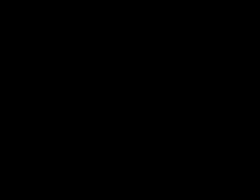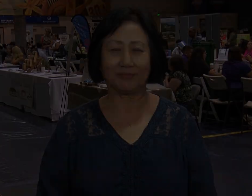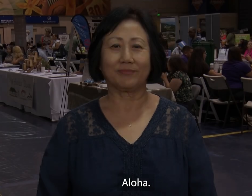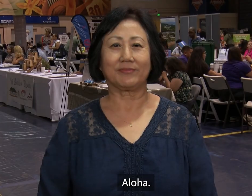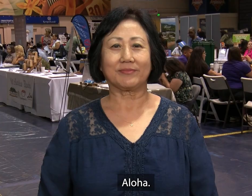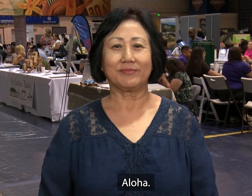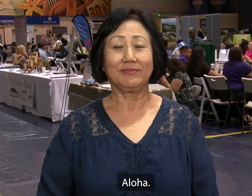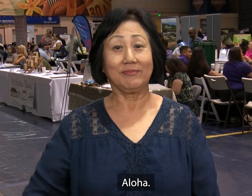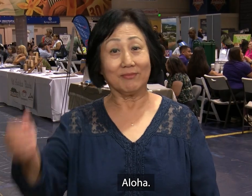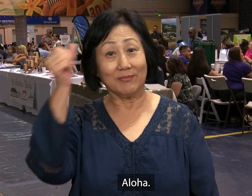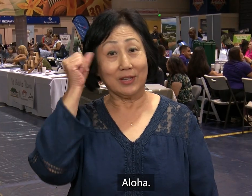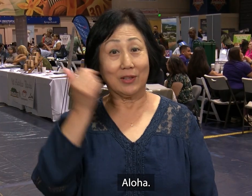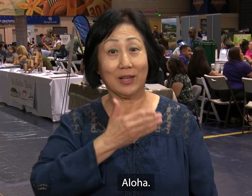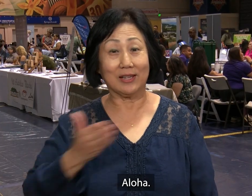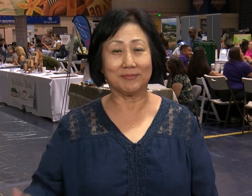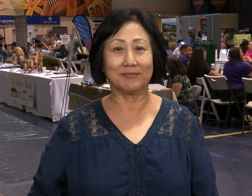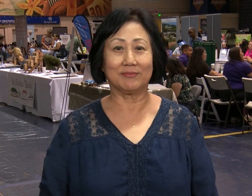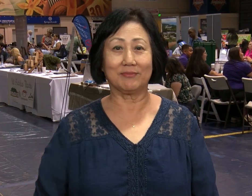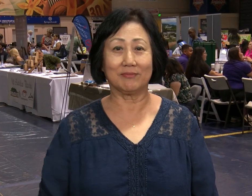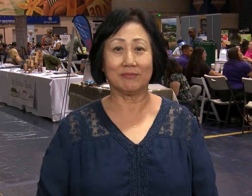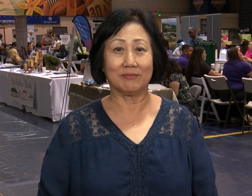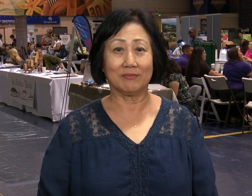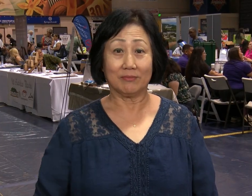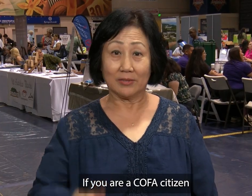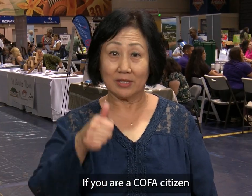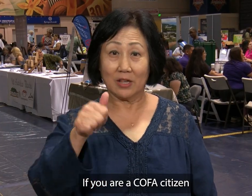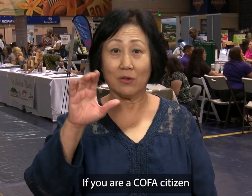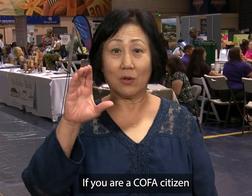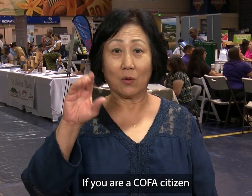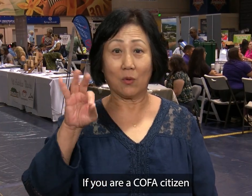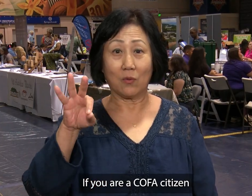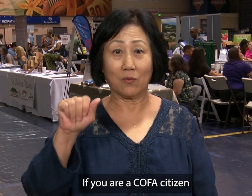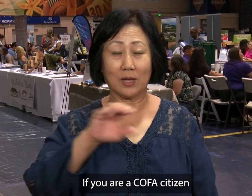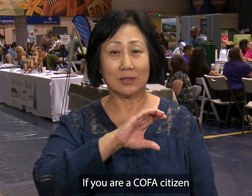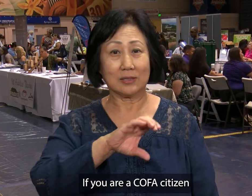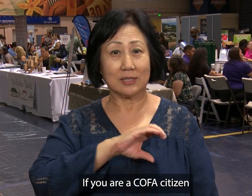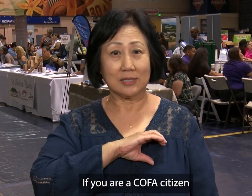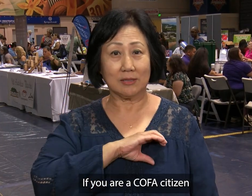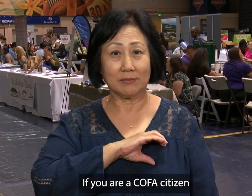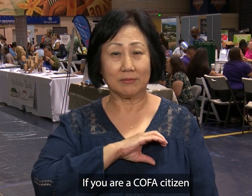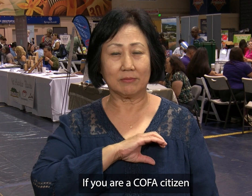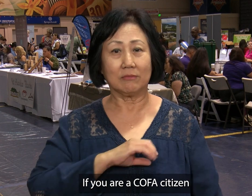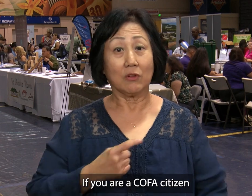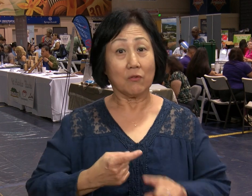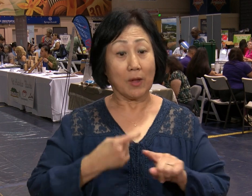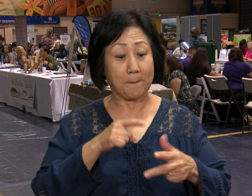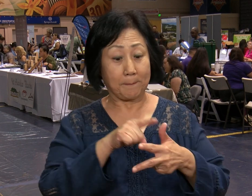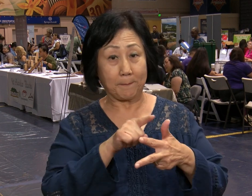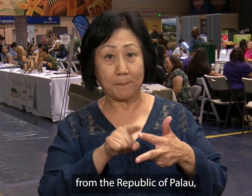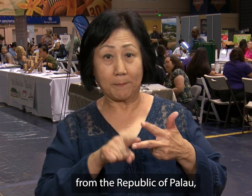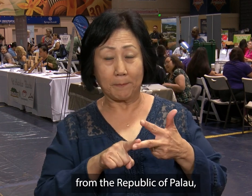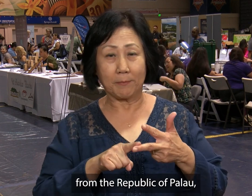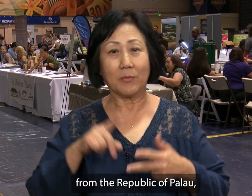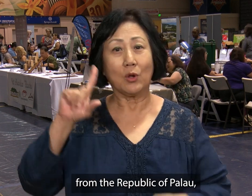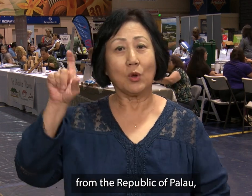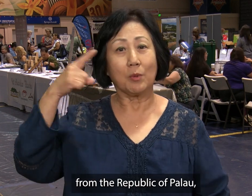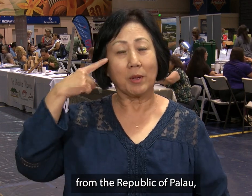Aloha. If you are a KOFA citizen from the Republic of Palau, the